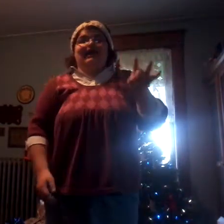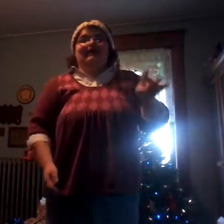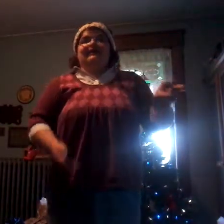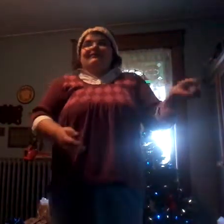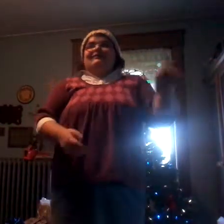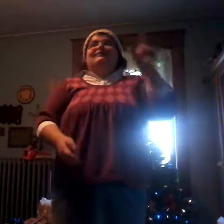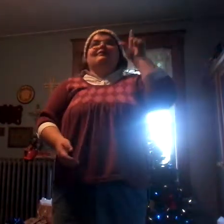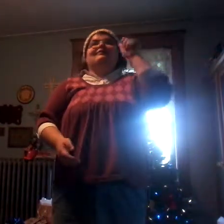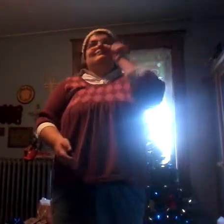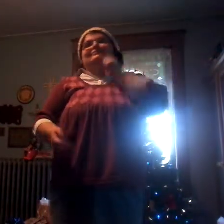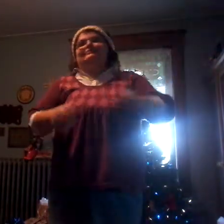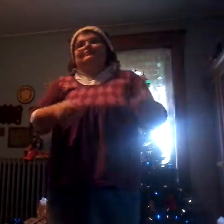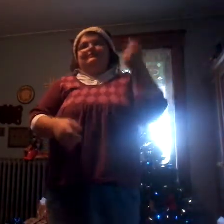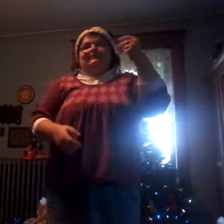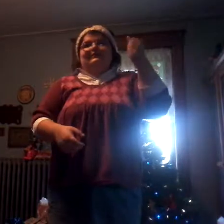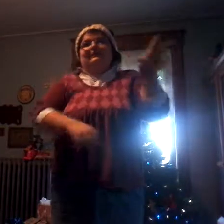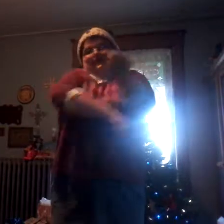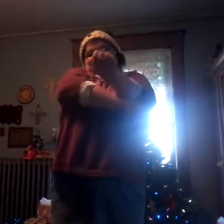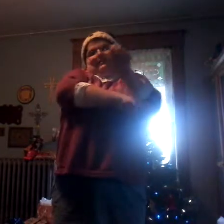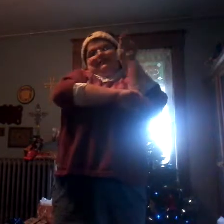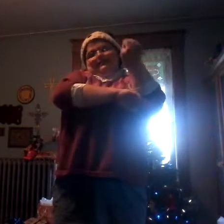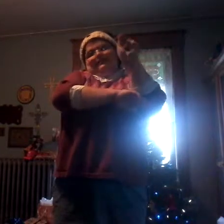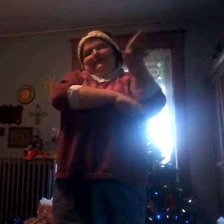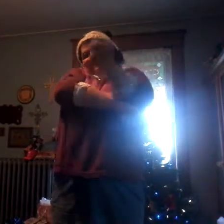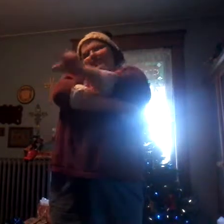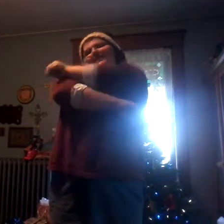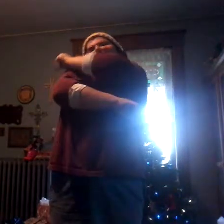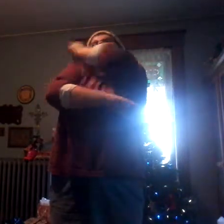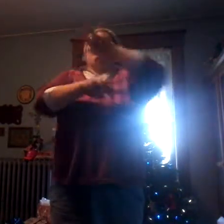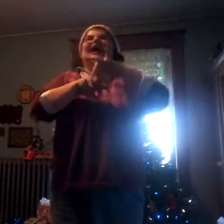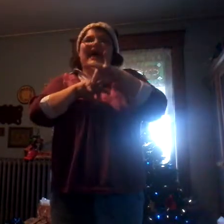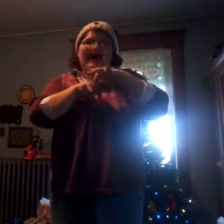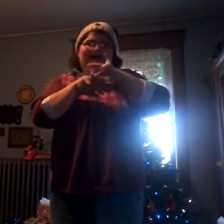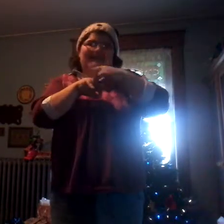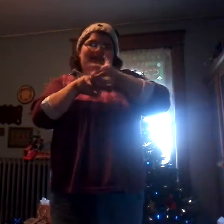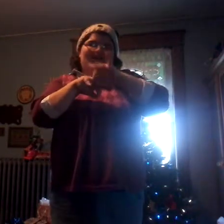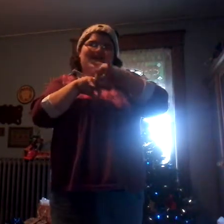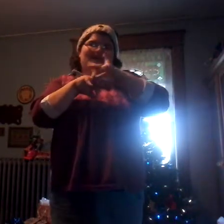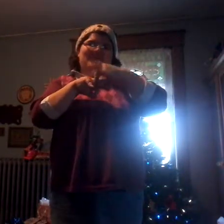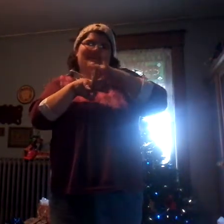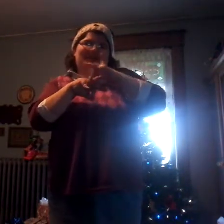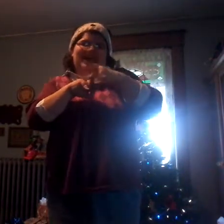gold rings,